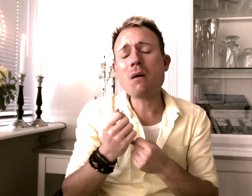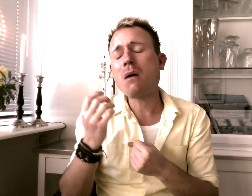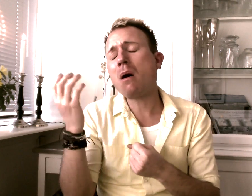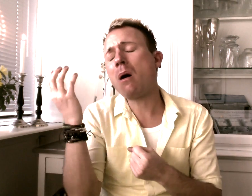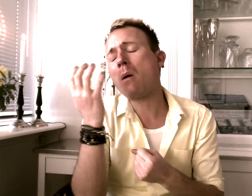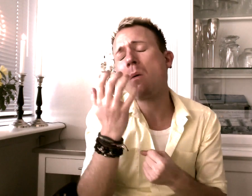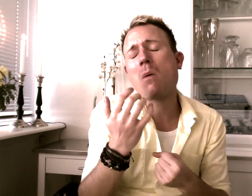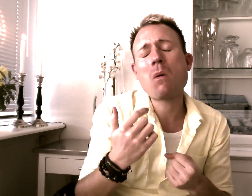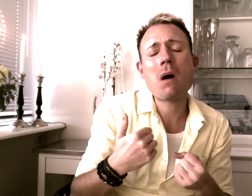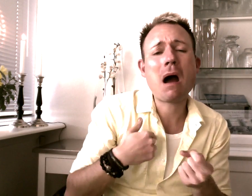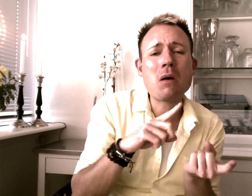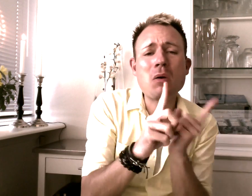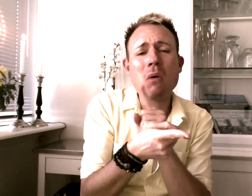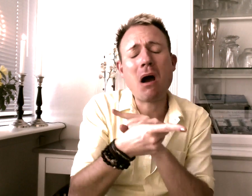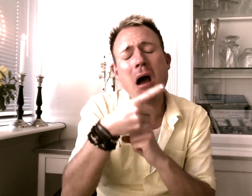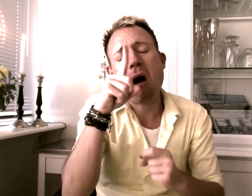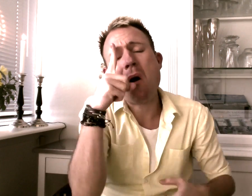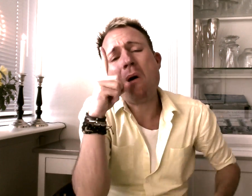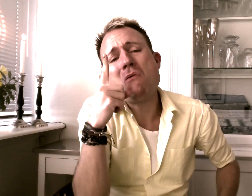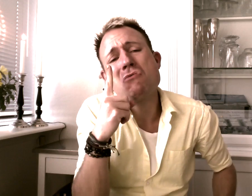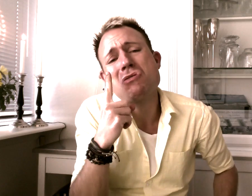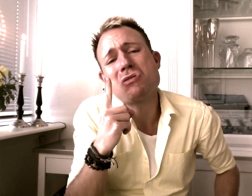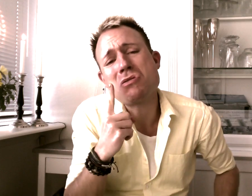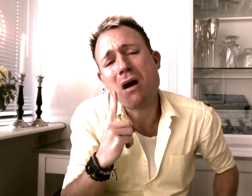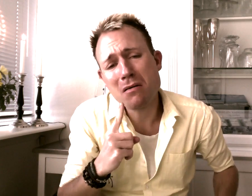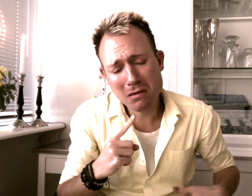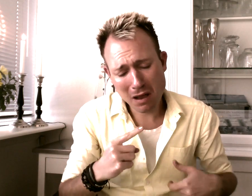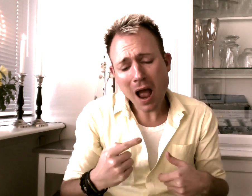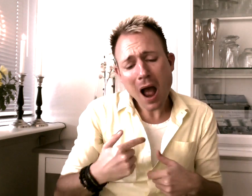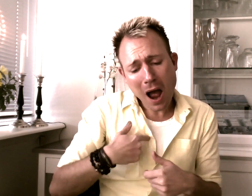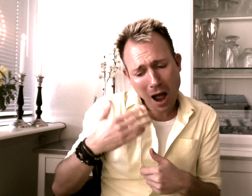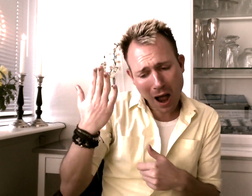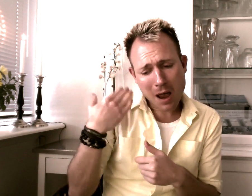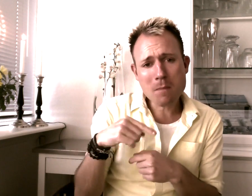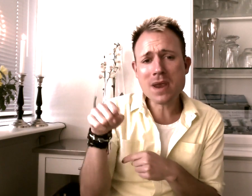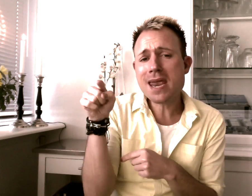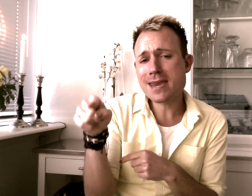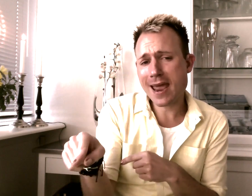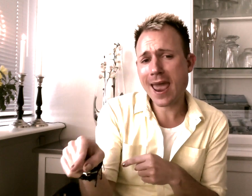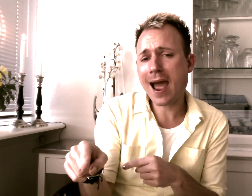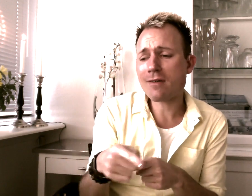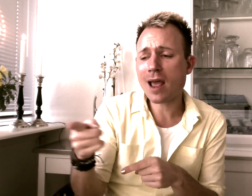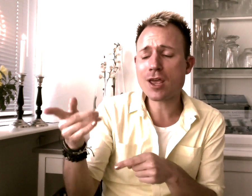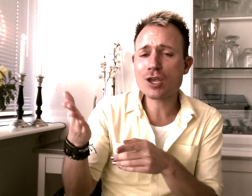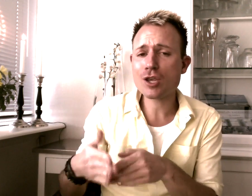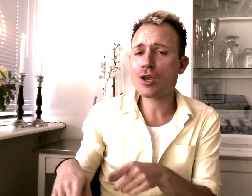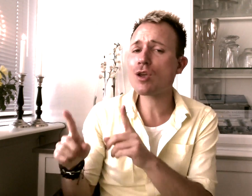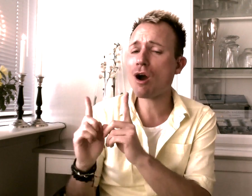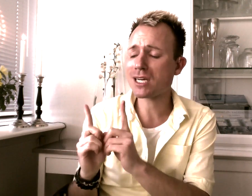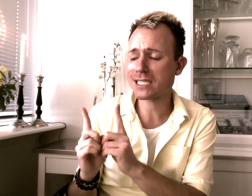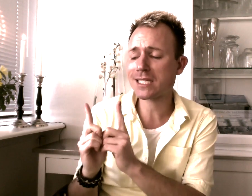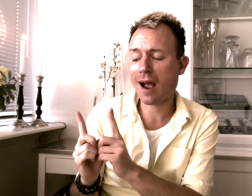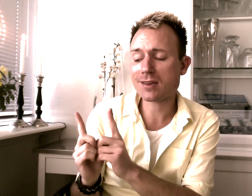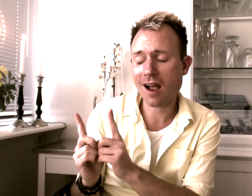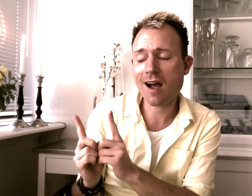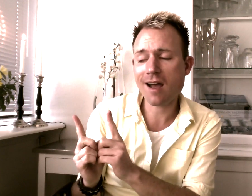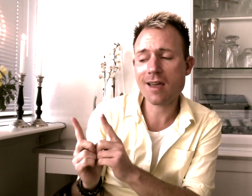When I hold her I will be there At your side